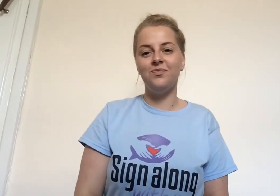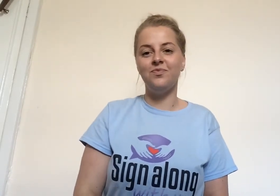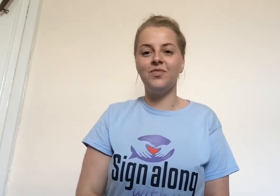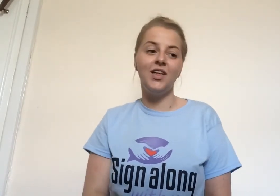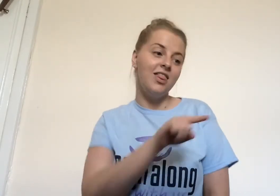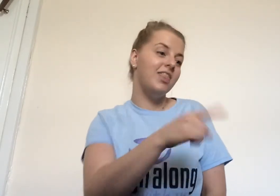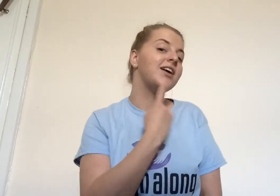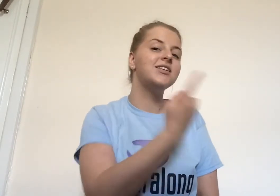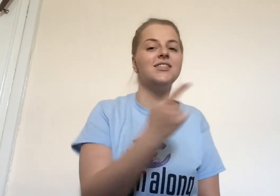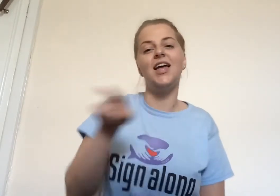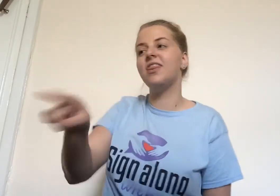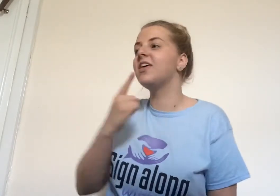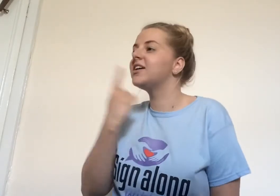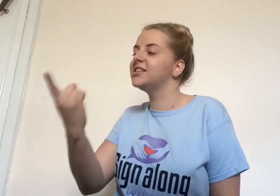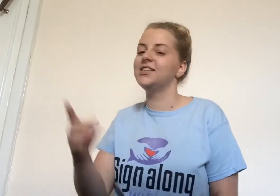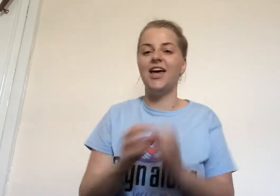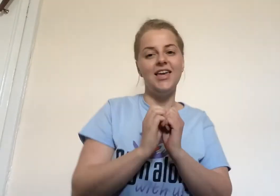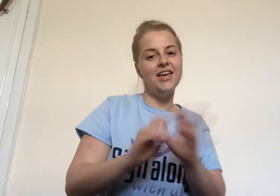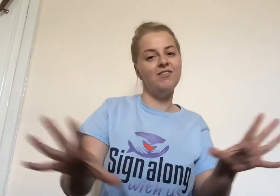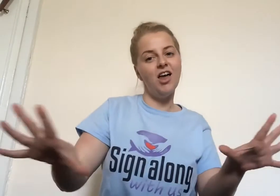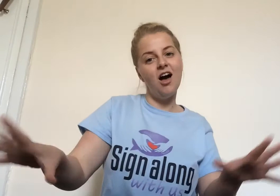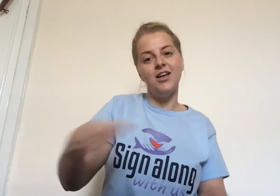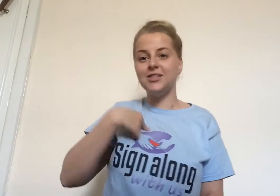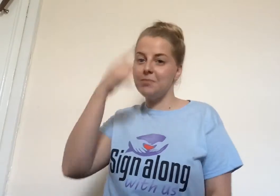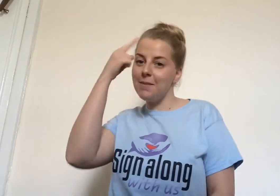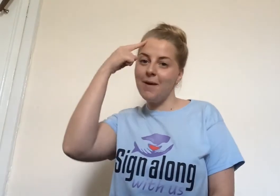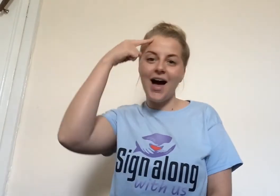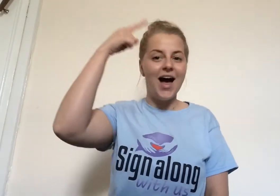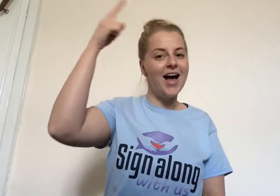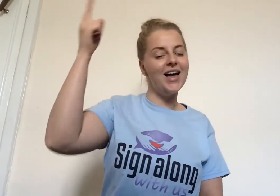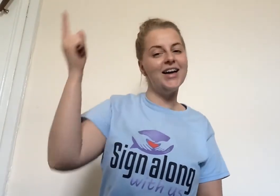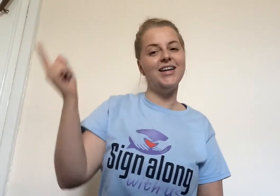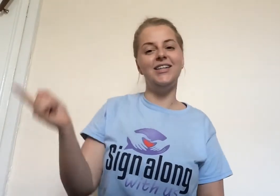They can say, they can say I've lost my mind.